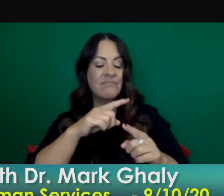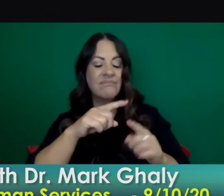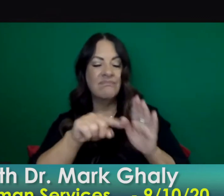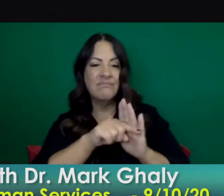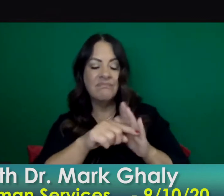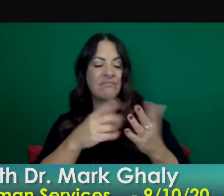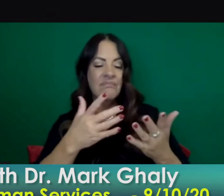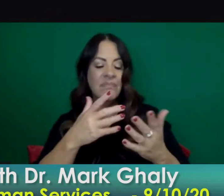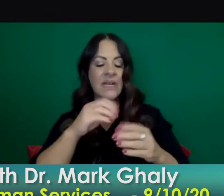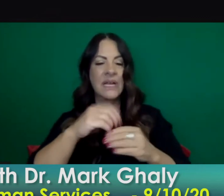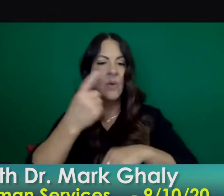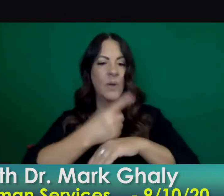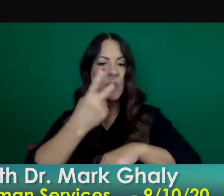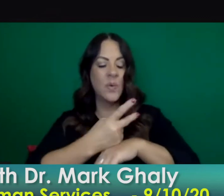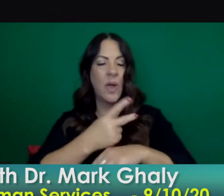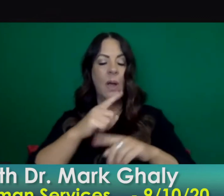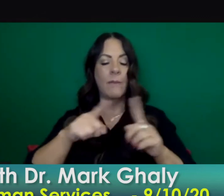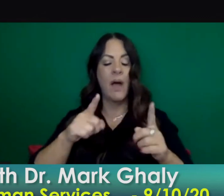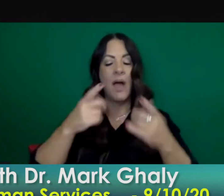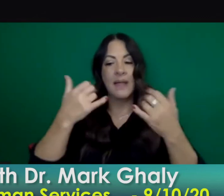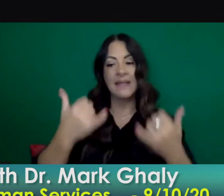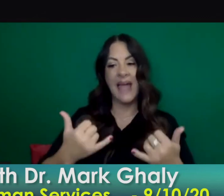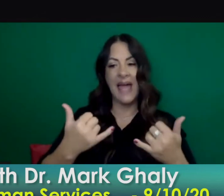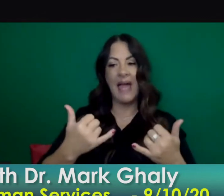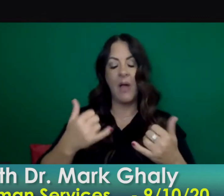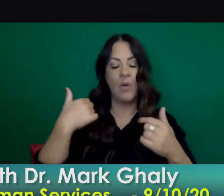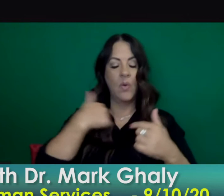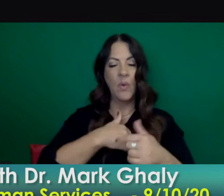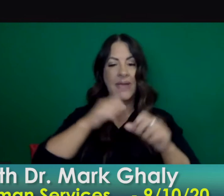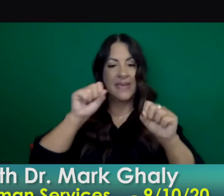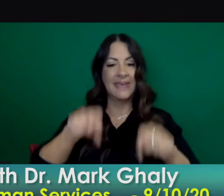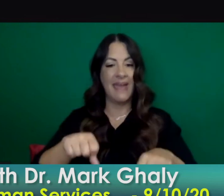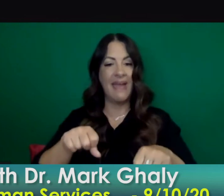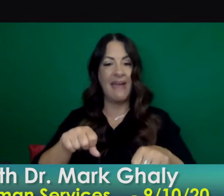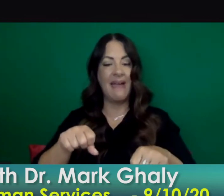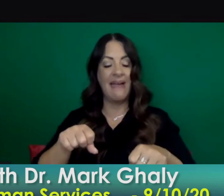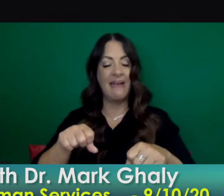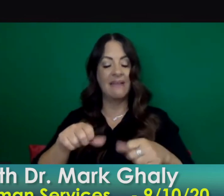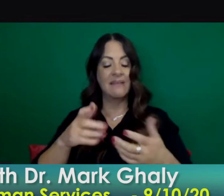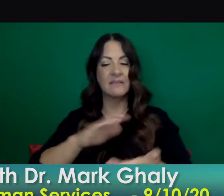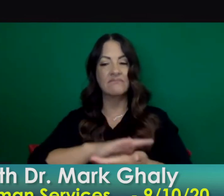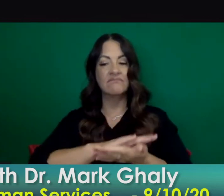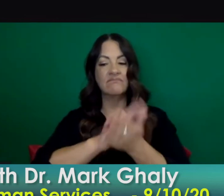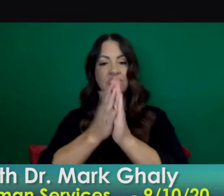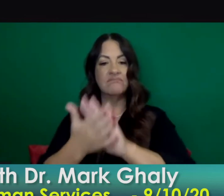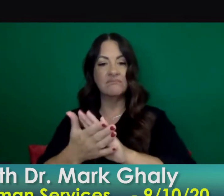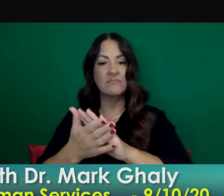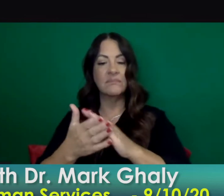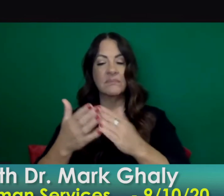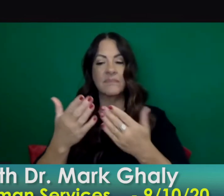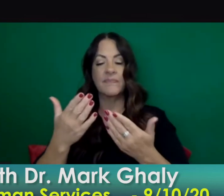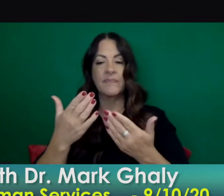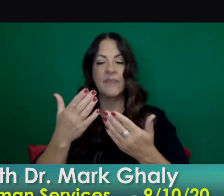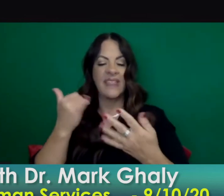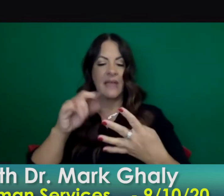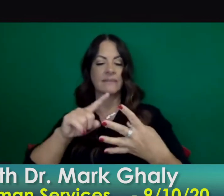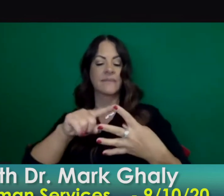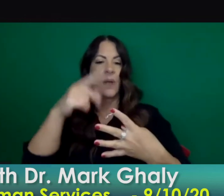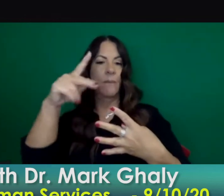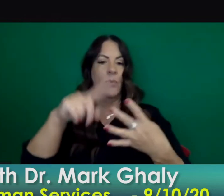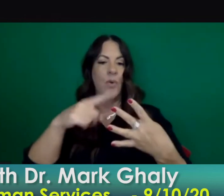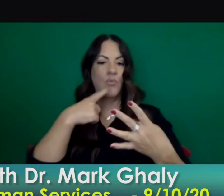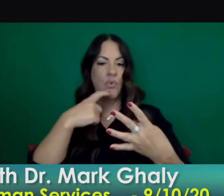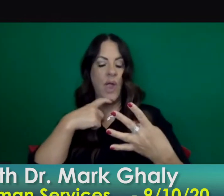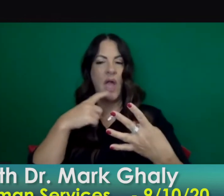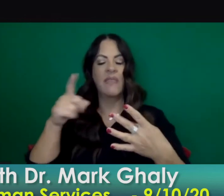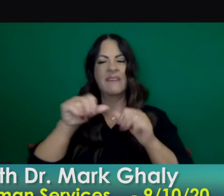or restaurants um instead of moving back down to like say tier purple we're in tier red right now would state